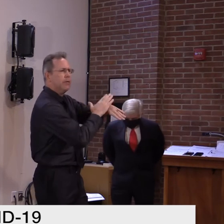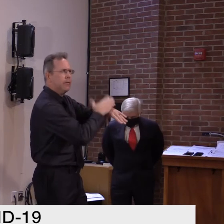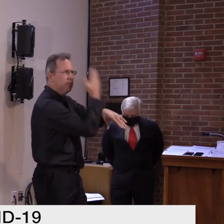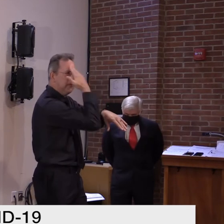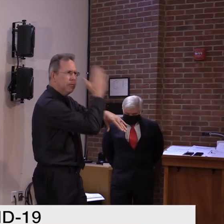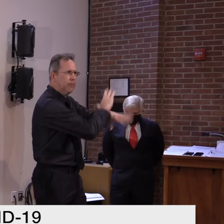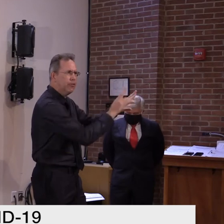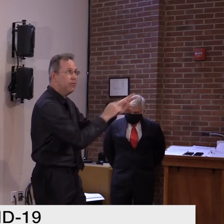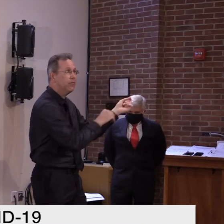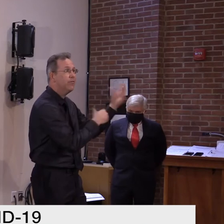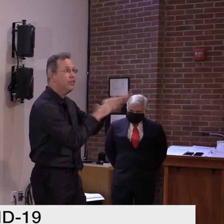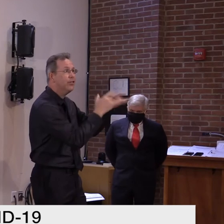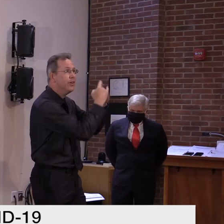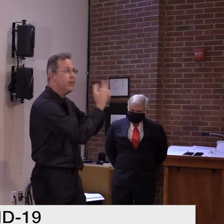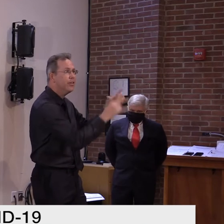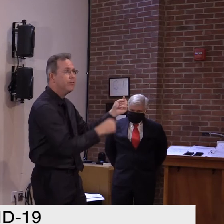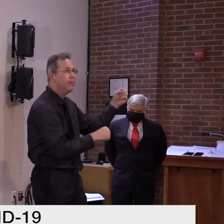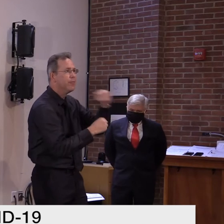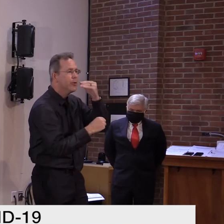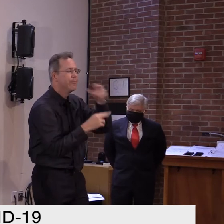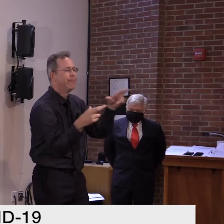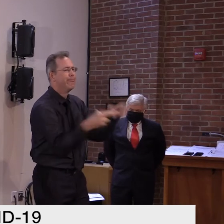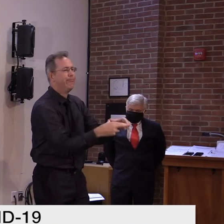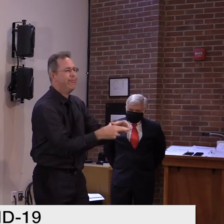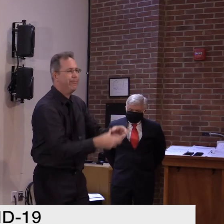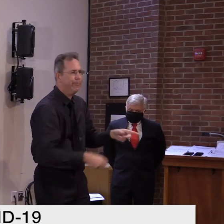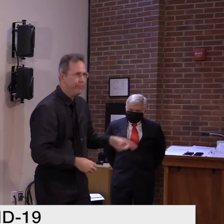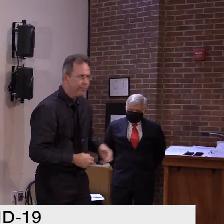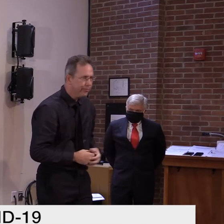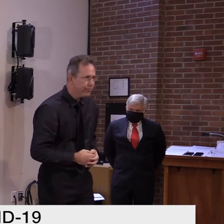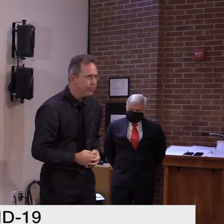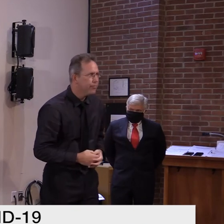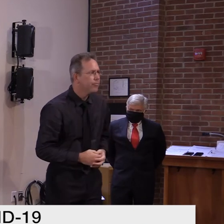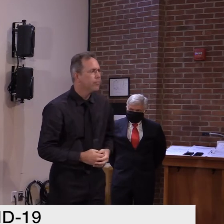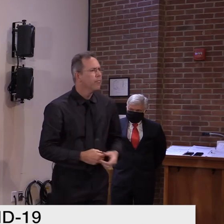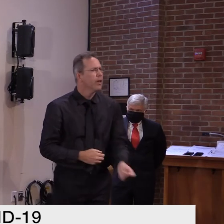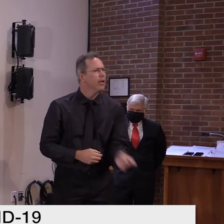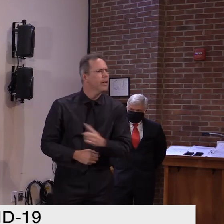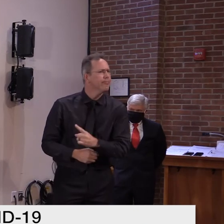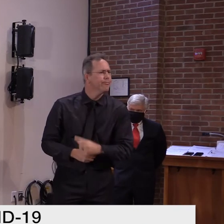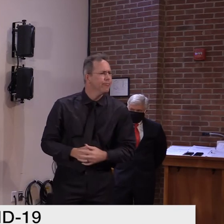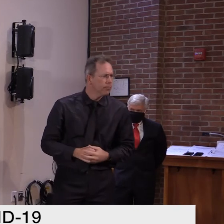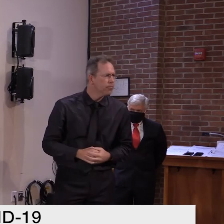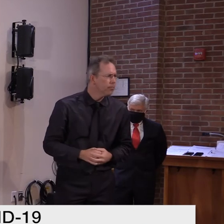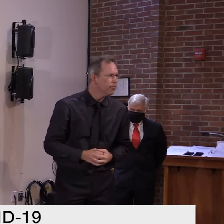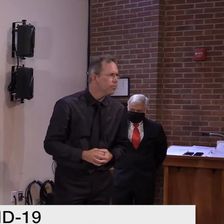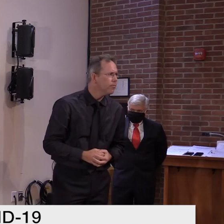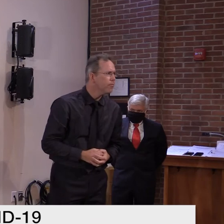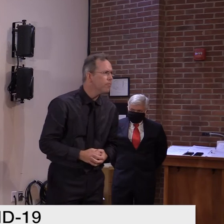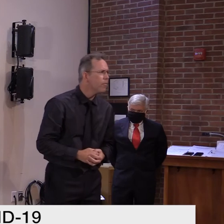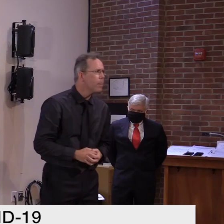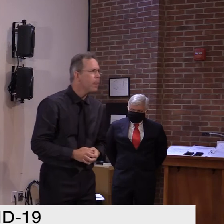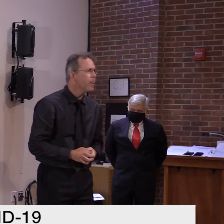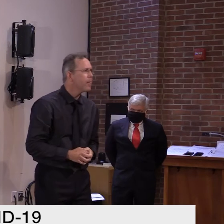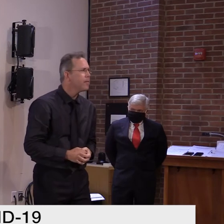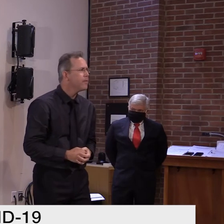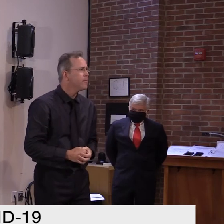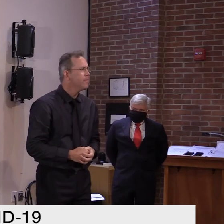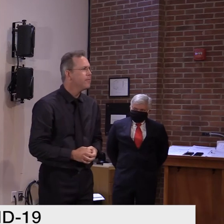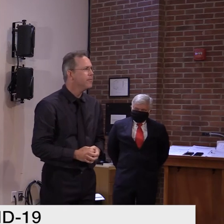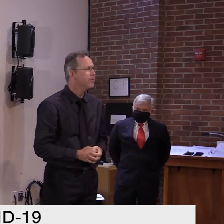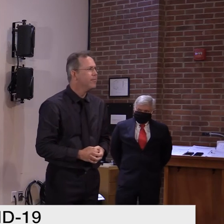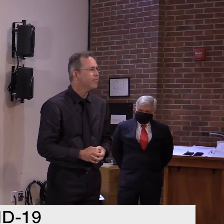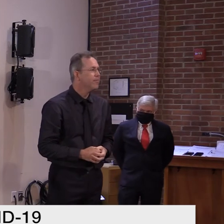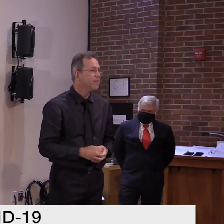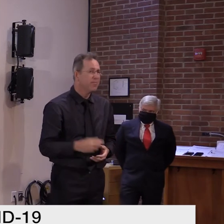So is it an option for people to get together with people outside their household? Again, I, I, this is not, this is not perfect, uh, Peter. Um,